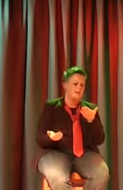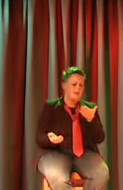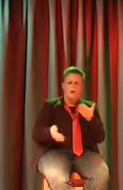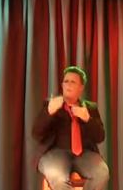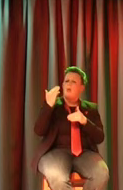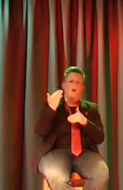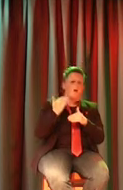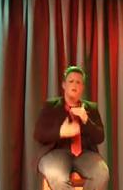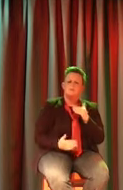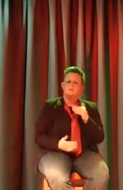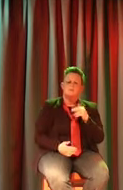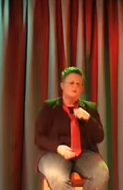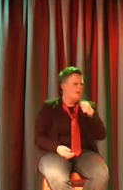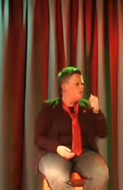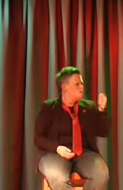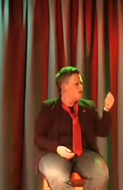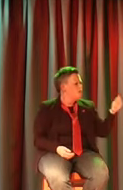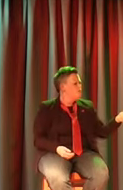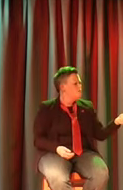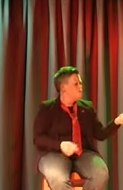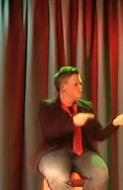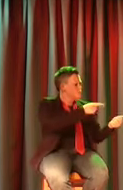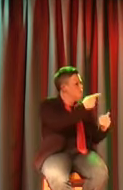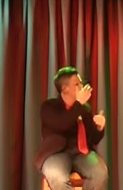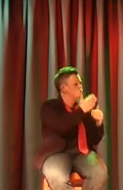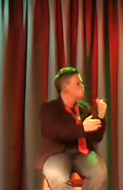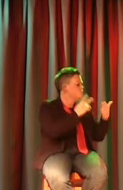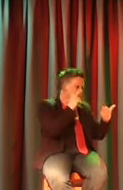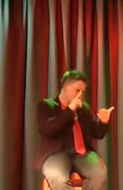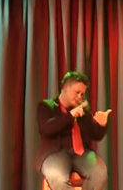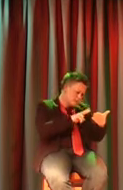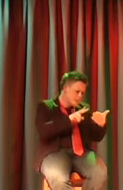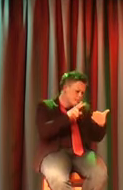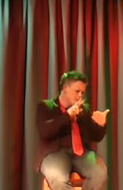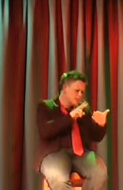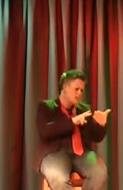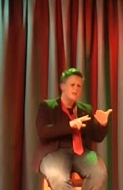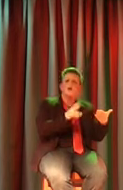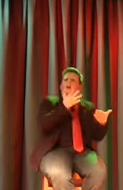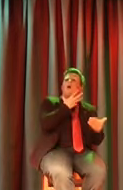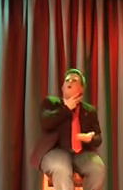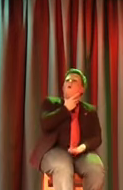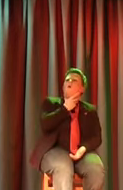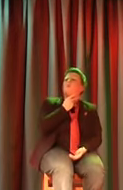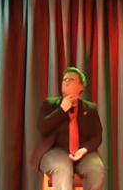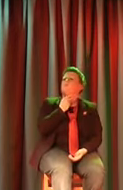I was You'll never send it, and you'll never see All this